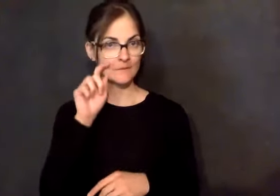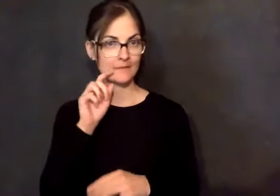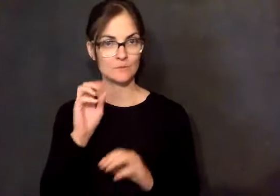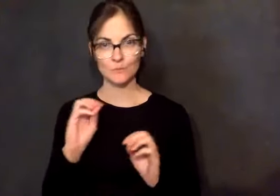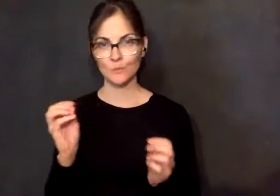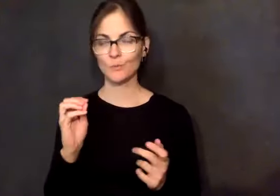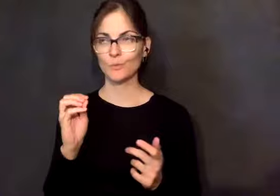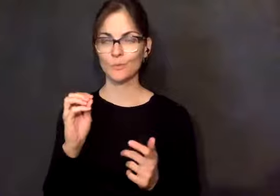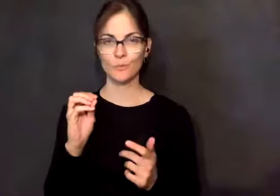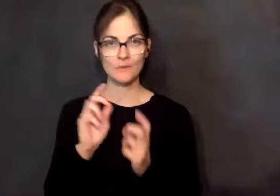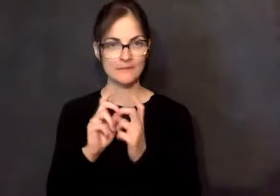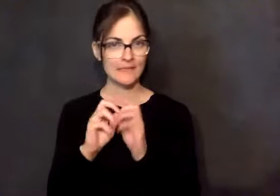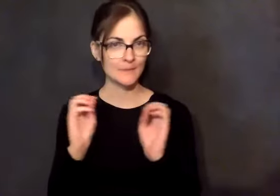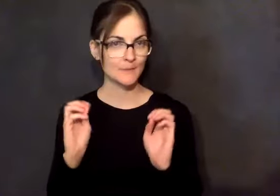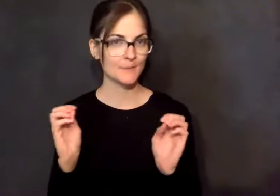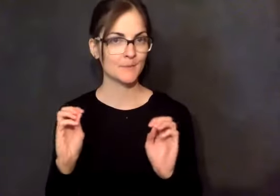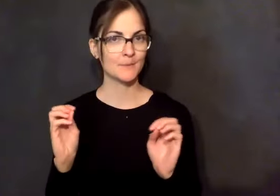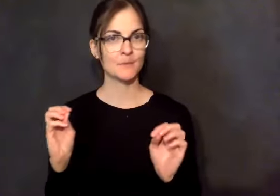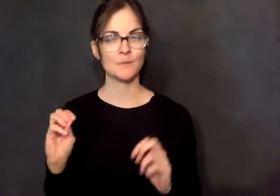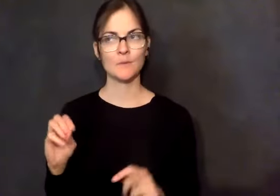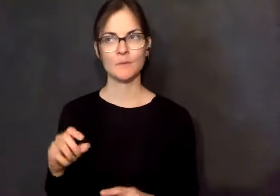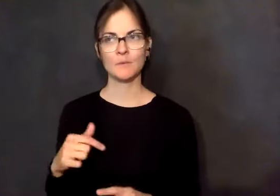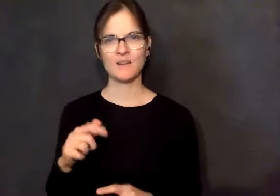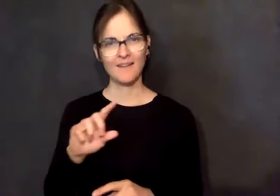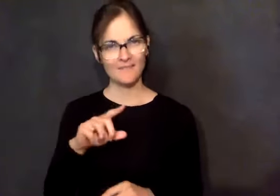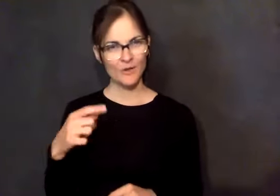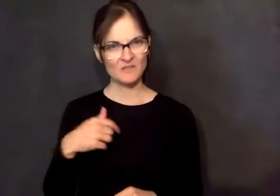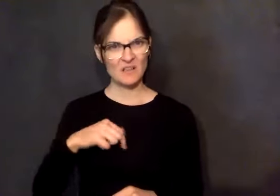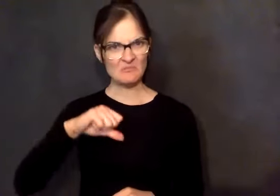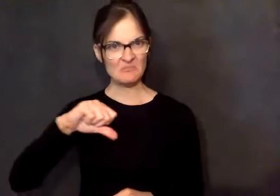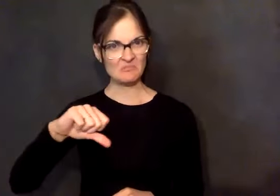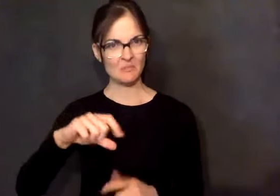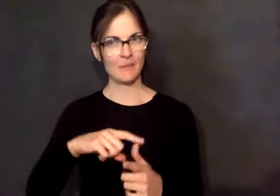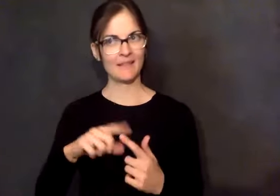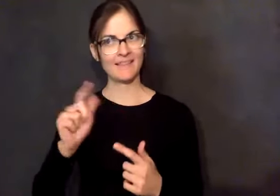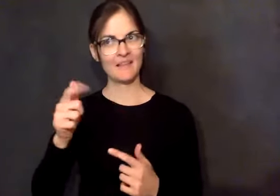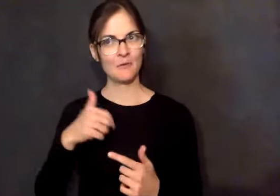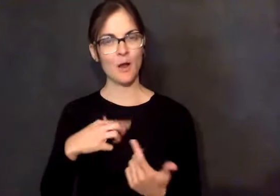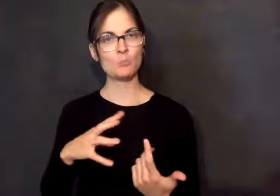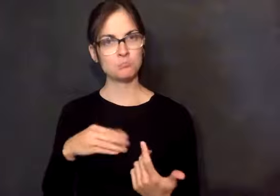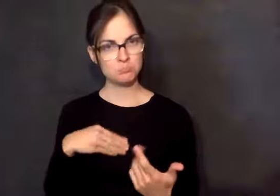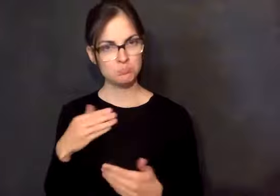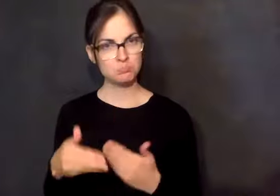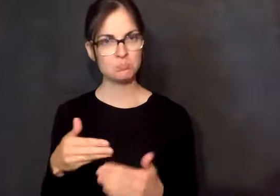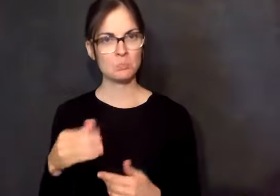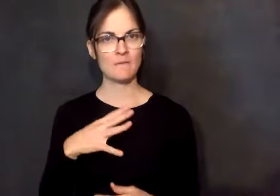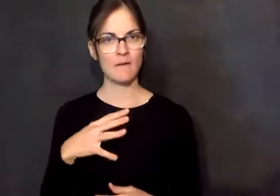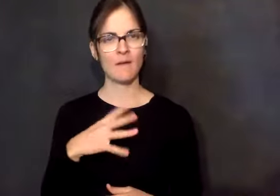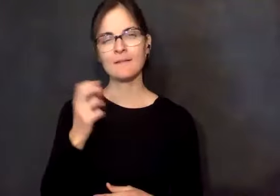Mayor Perrault said was crystal clear. She said, you need to discover that women are people. That you can have a friendship with a